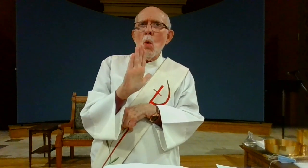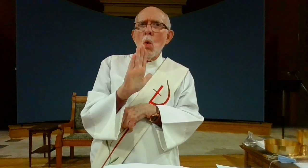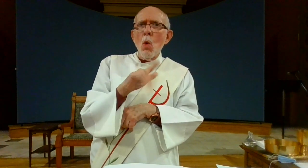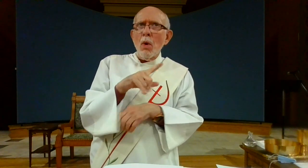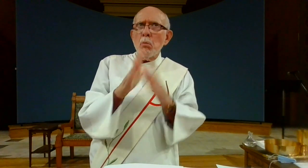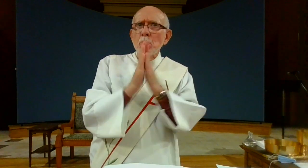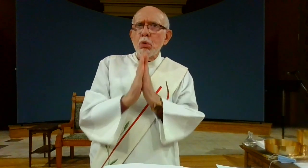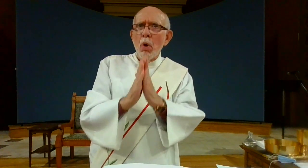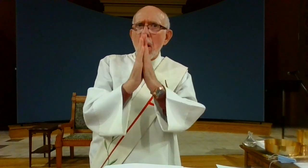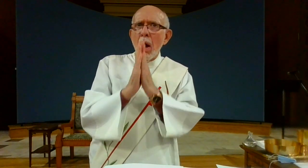Peter didn't do it out of a hunch